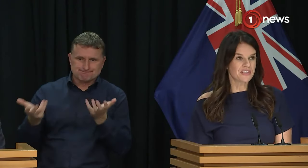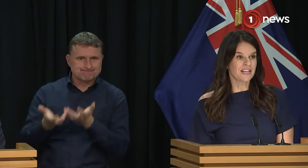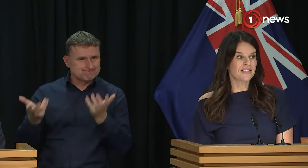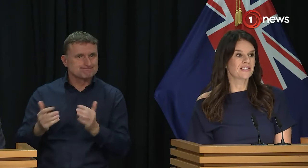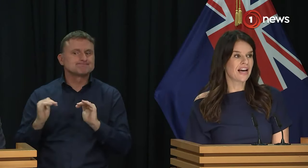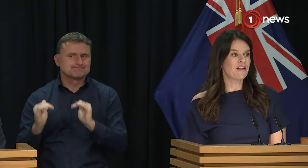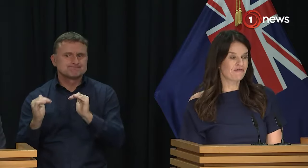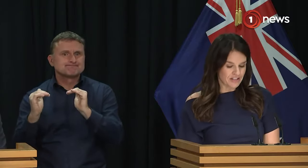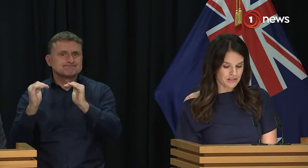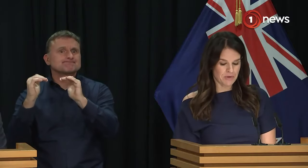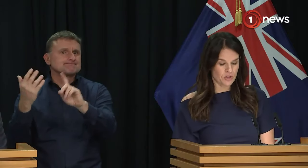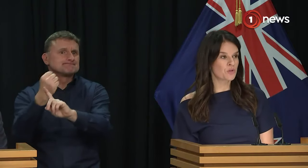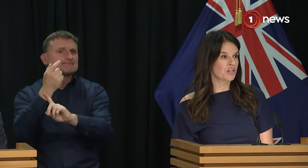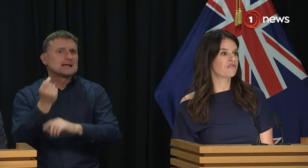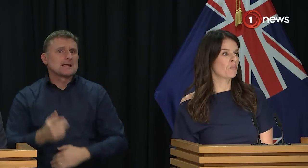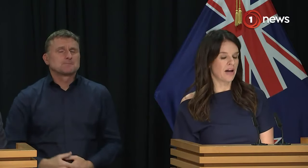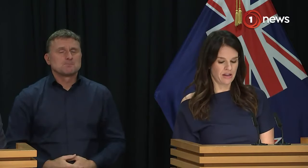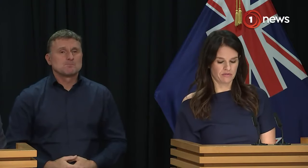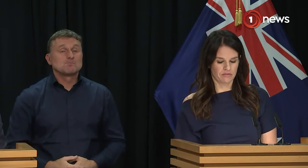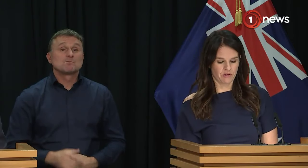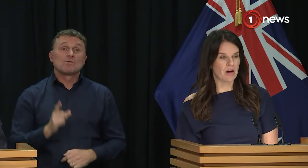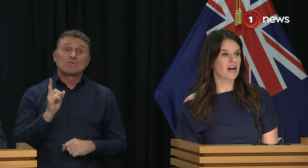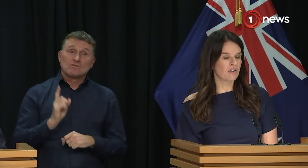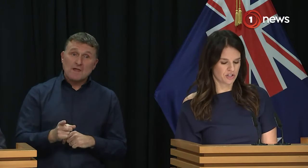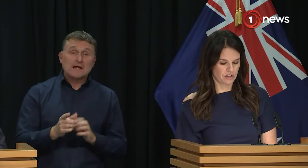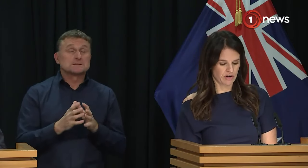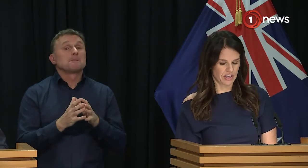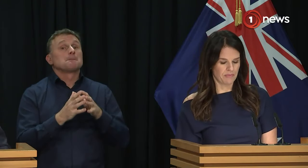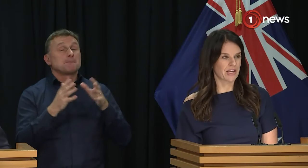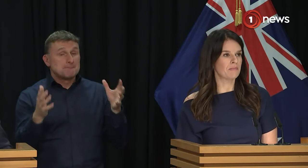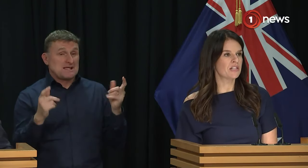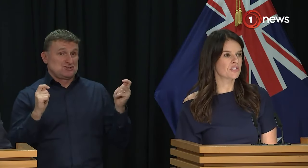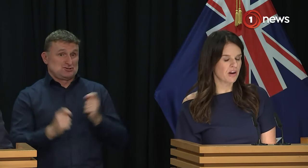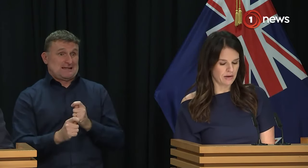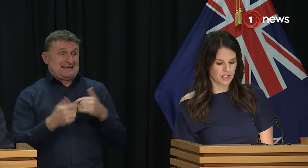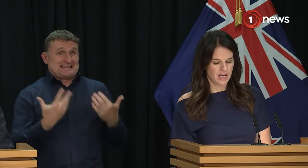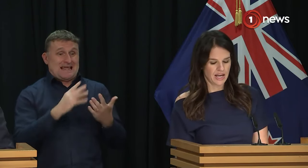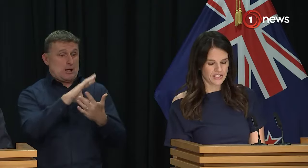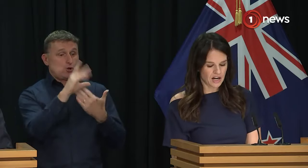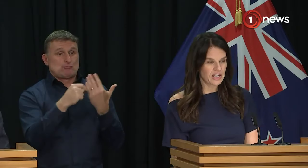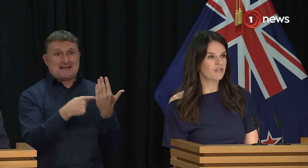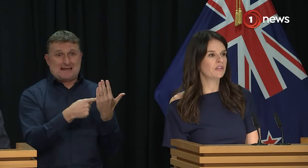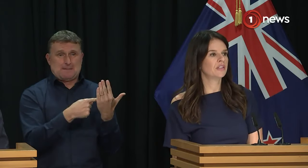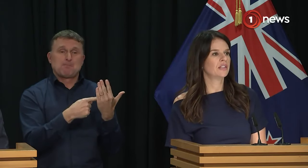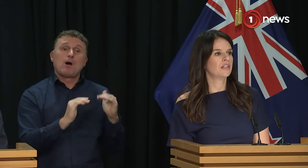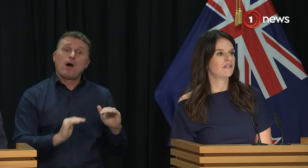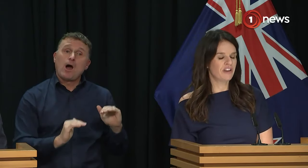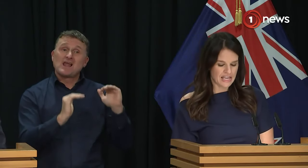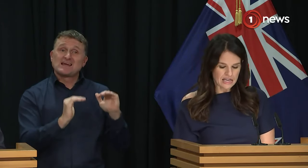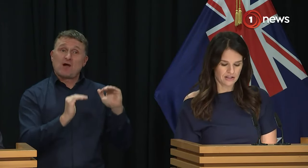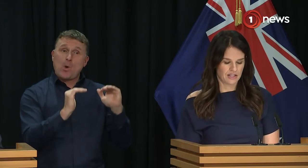This is a fundamental shift away from our current curriculum that can be described as high-level,